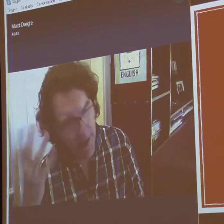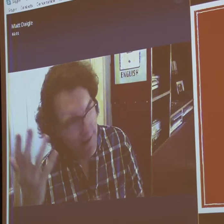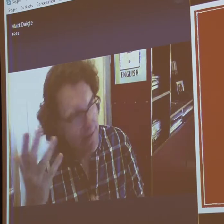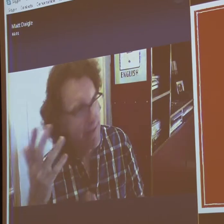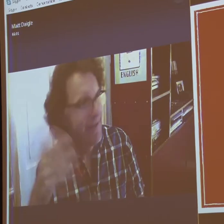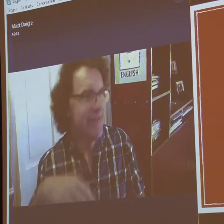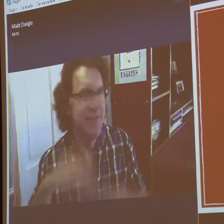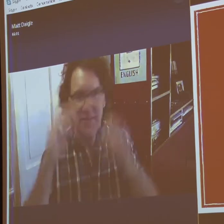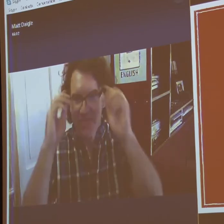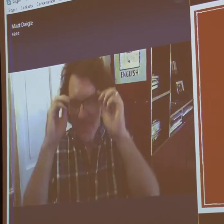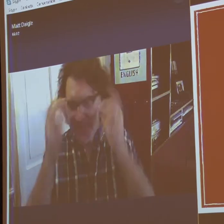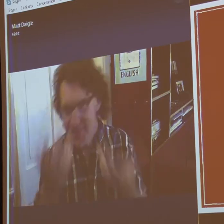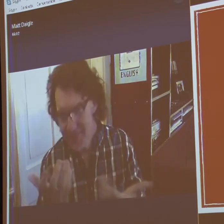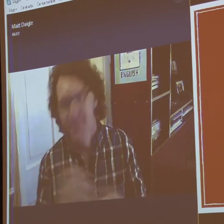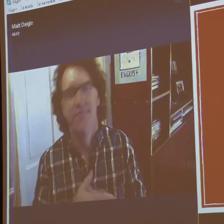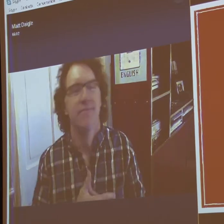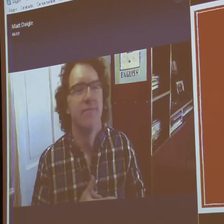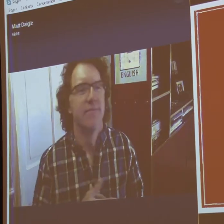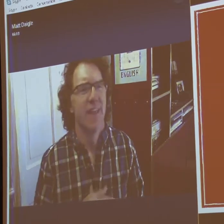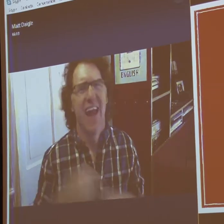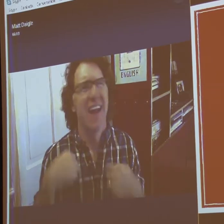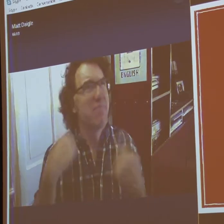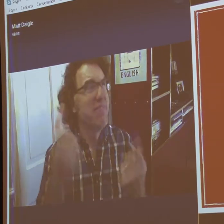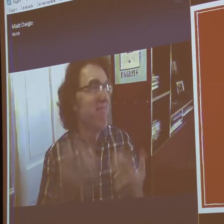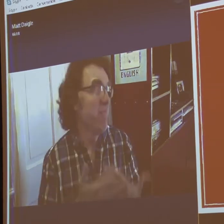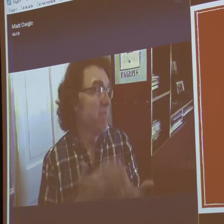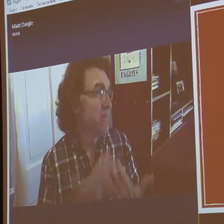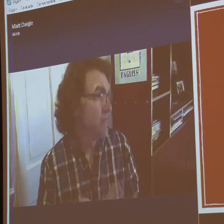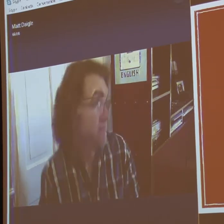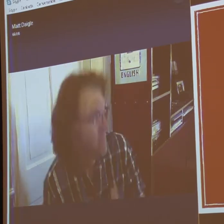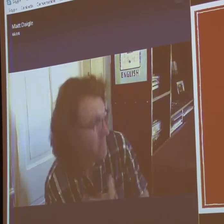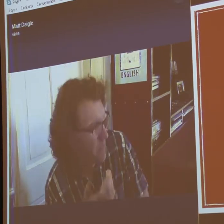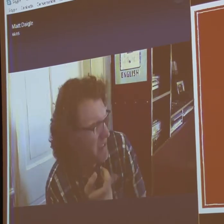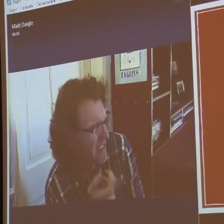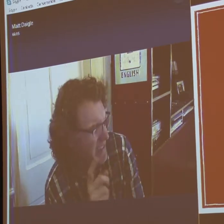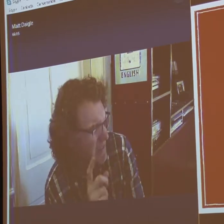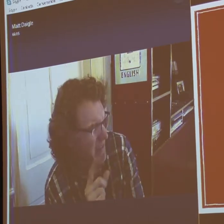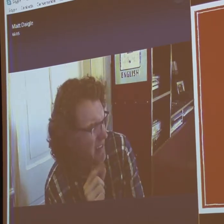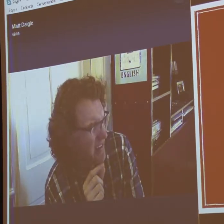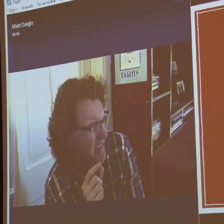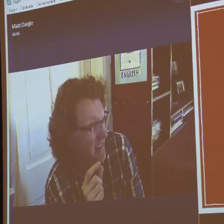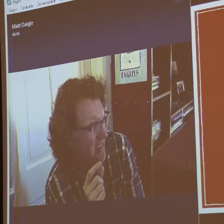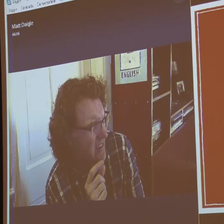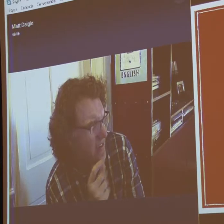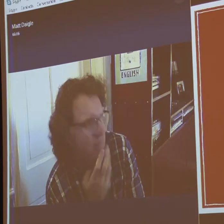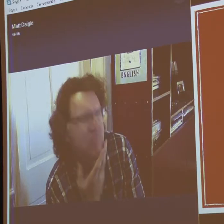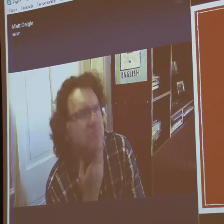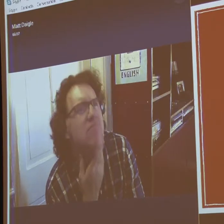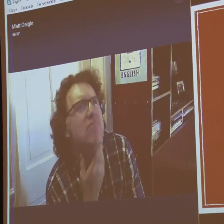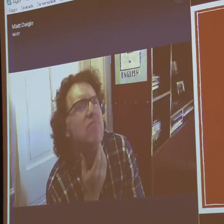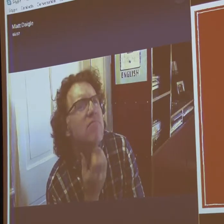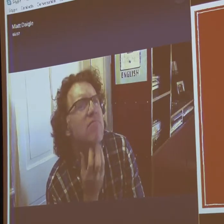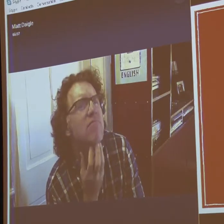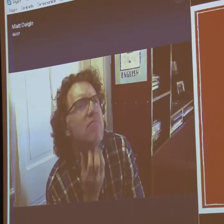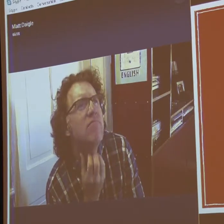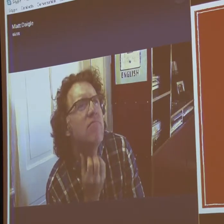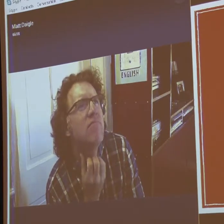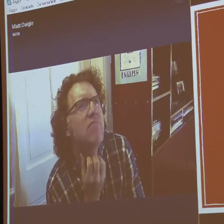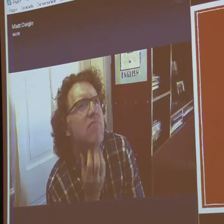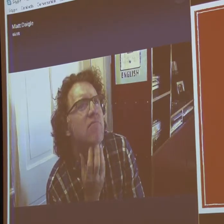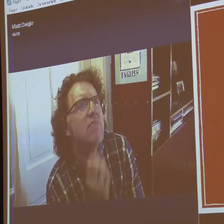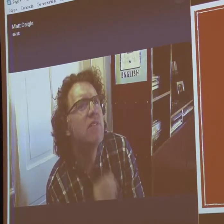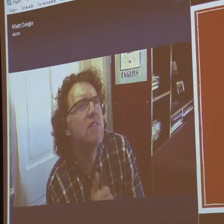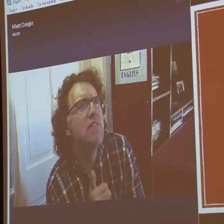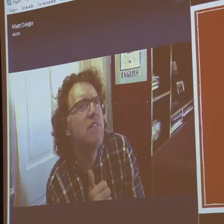And the name of my company was The Graphics Guy. And I've been doing that for 20 years.